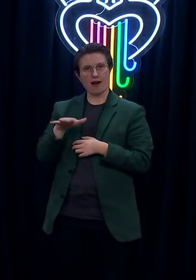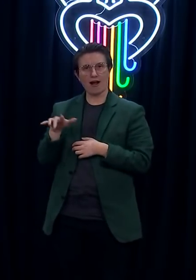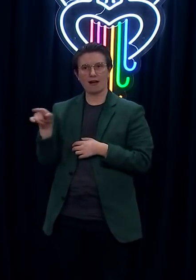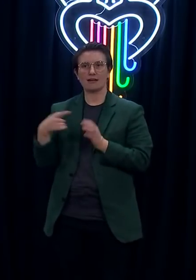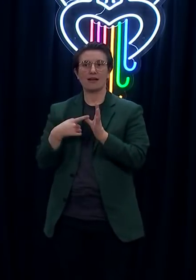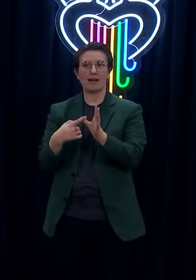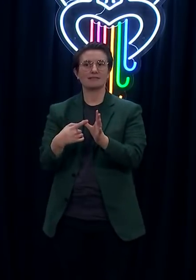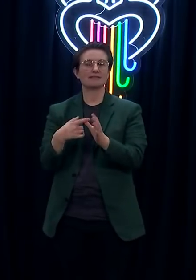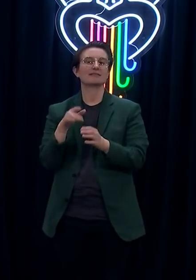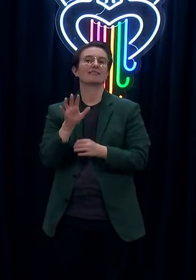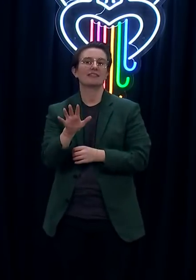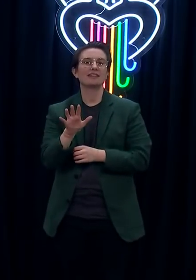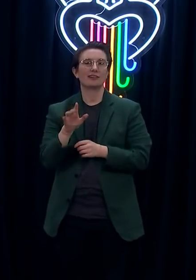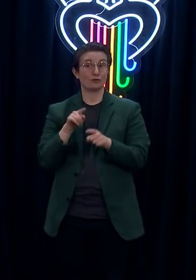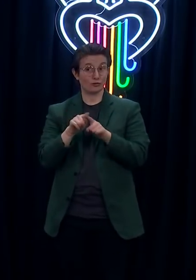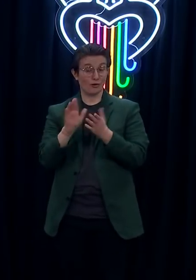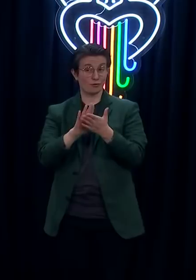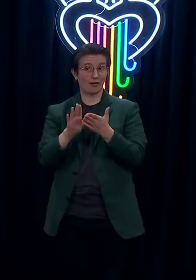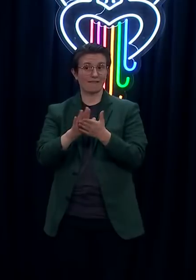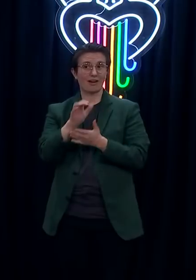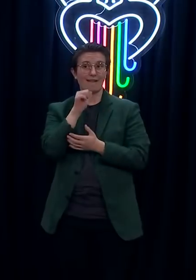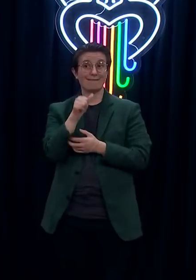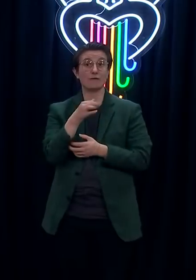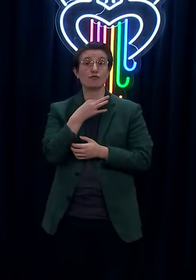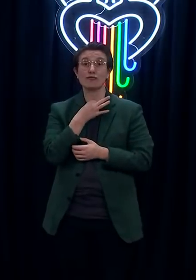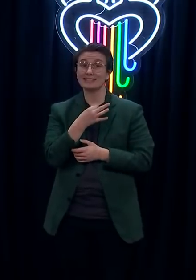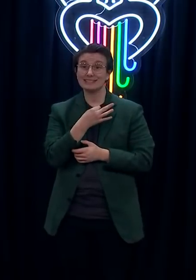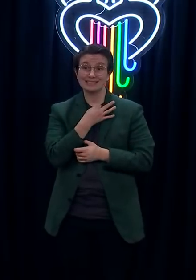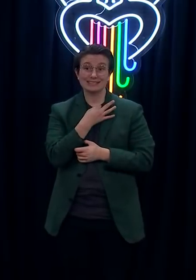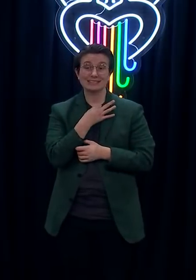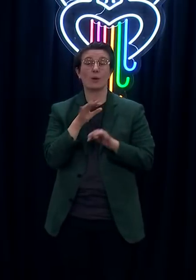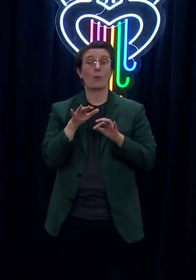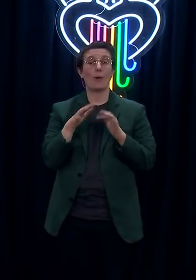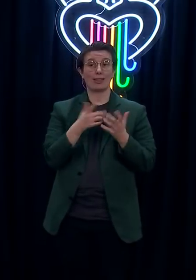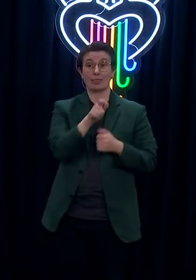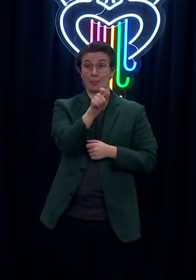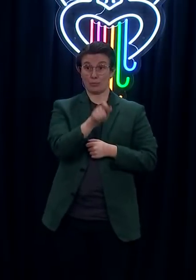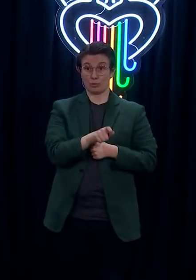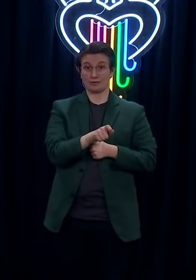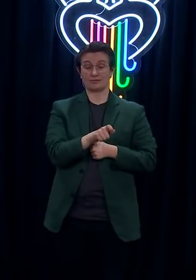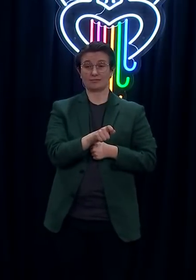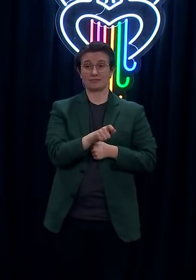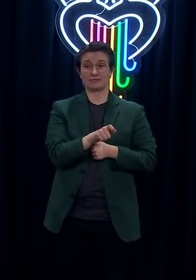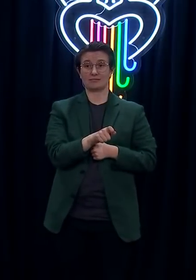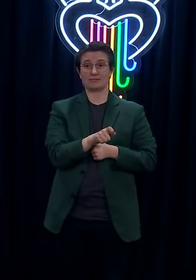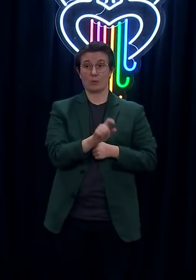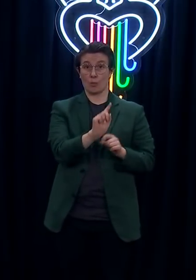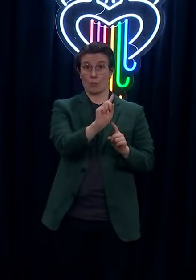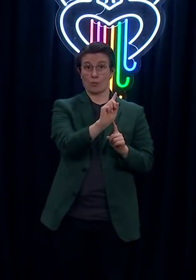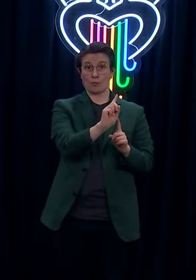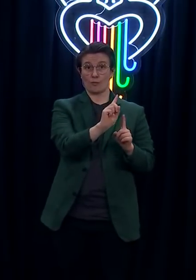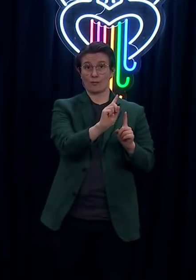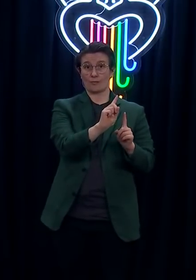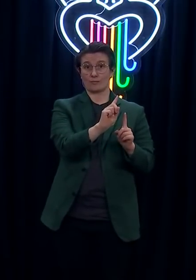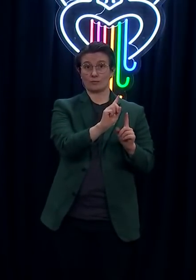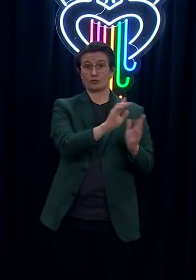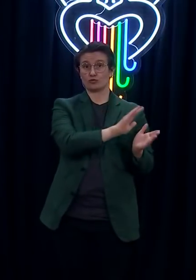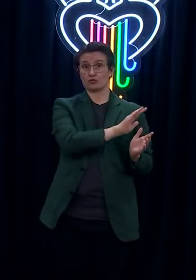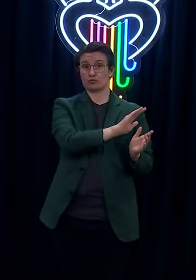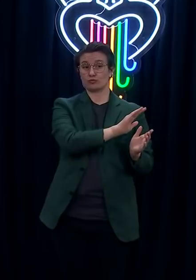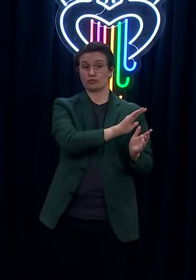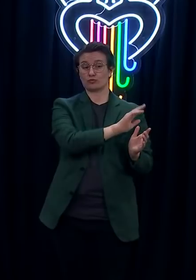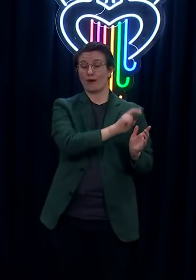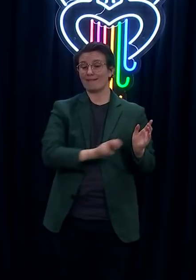my understanding outside a level four area, my understanding is the area that he travelled to is an area that he was able to and